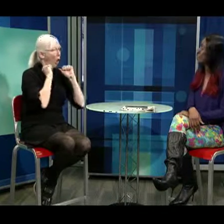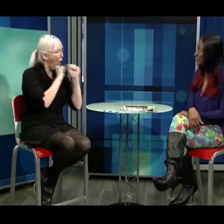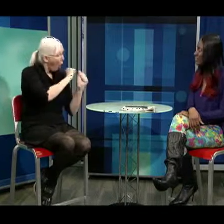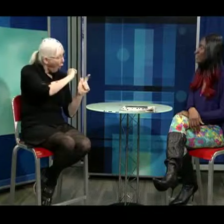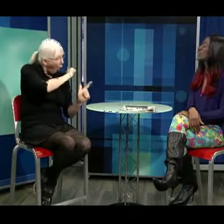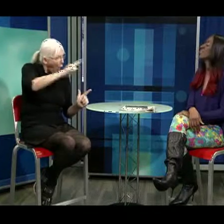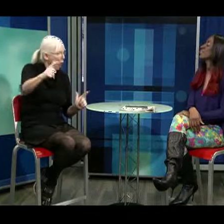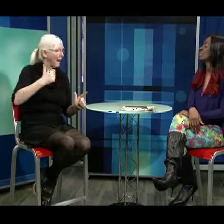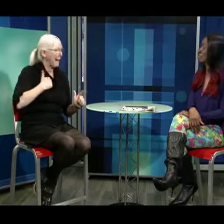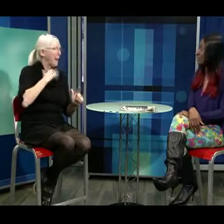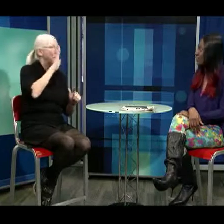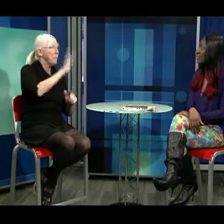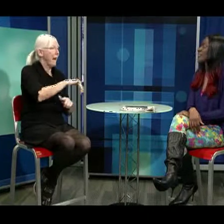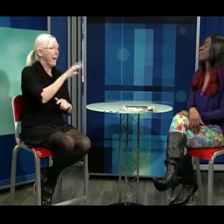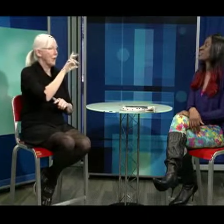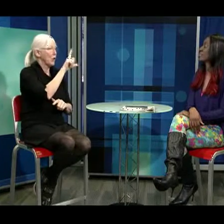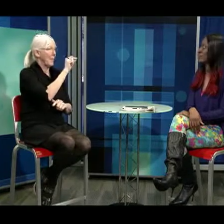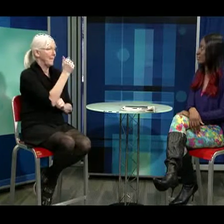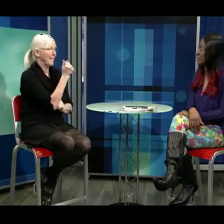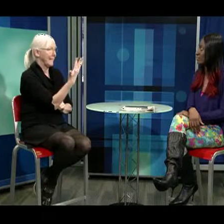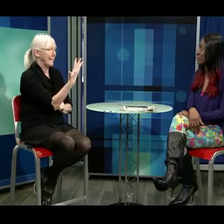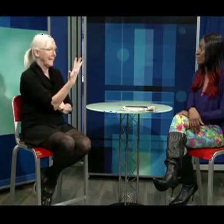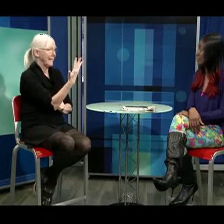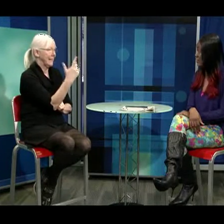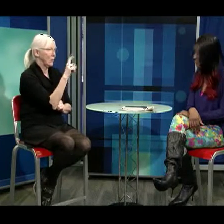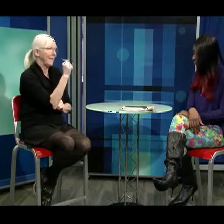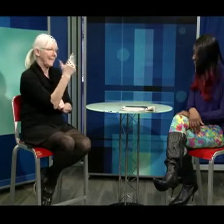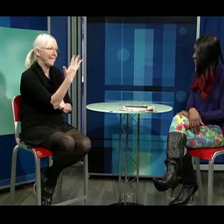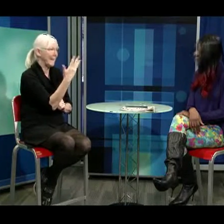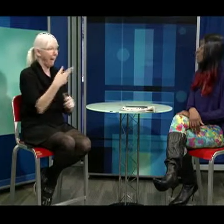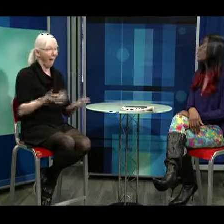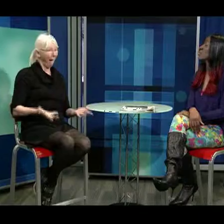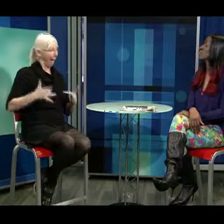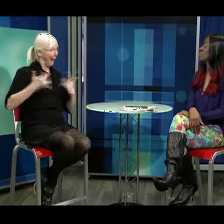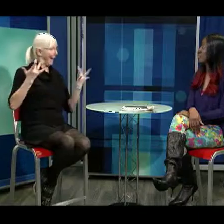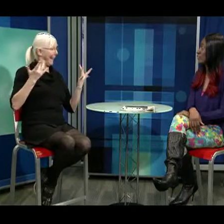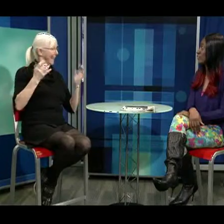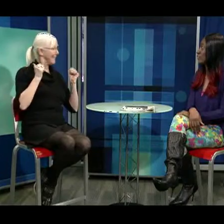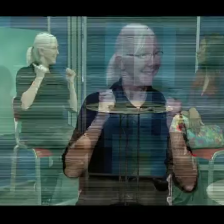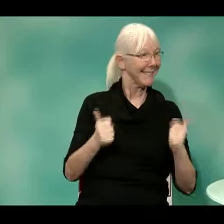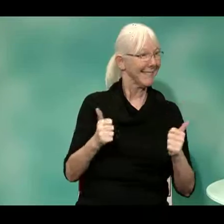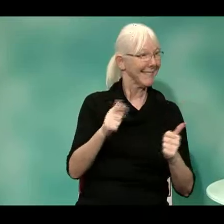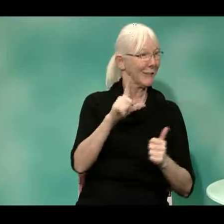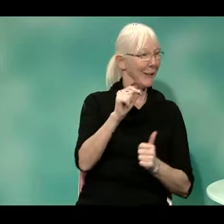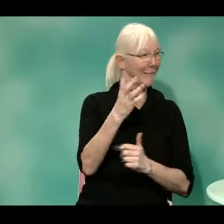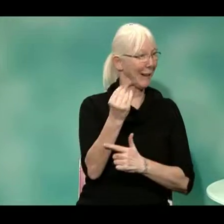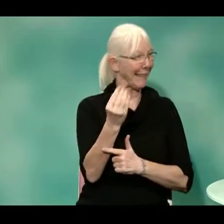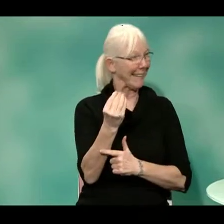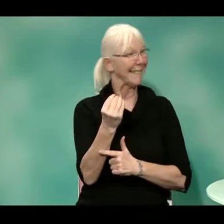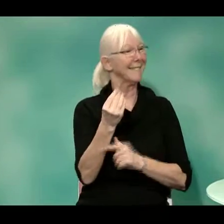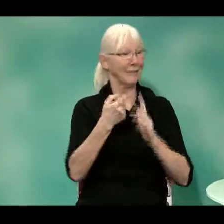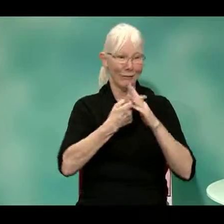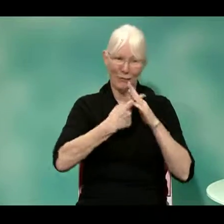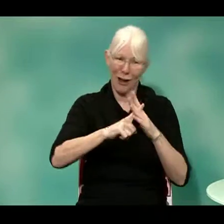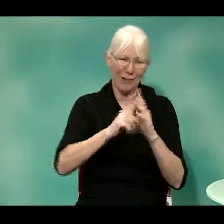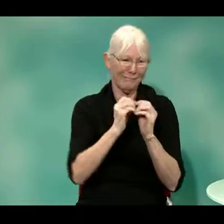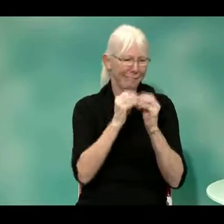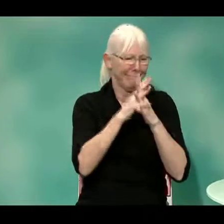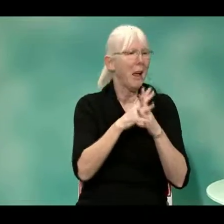So the CRTC has ordered Canada to have this service by 2015. So we're lucky we've got it one year early.